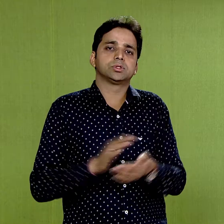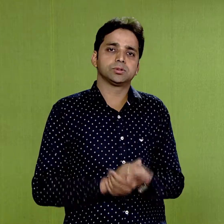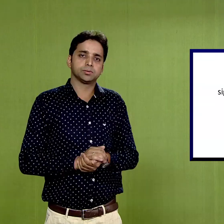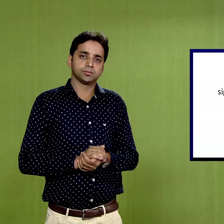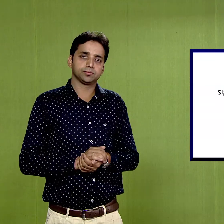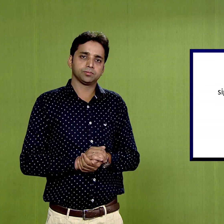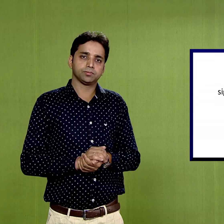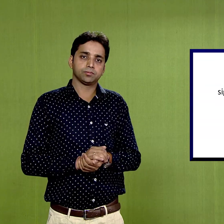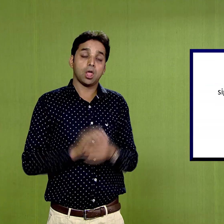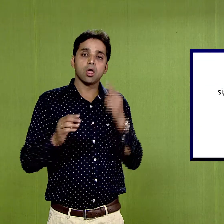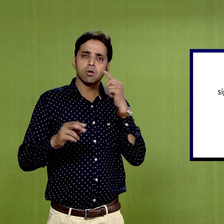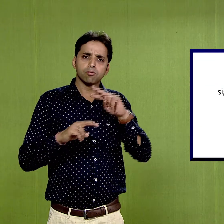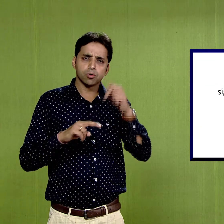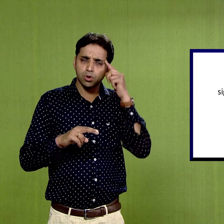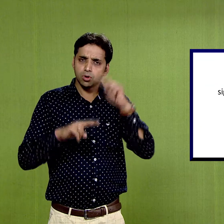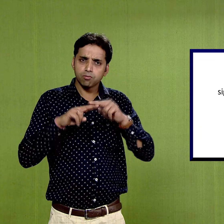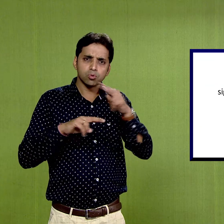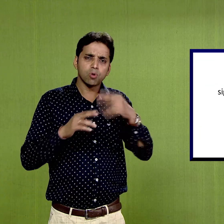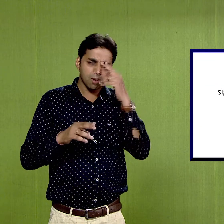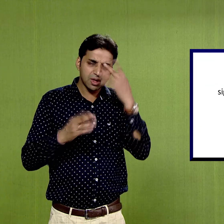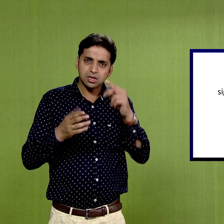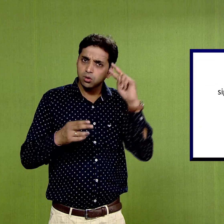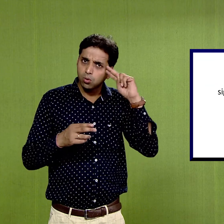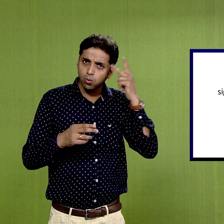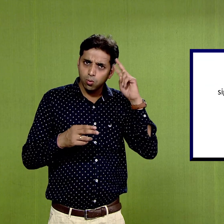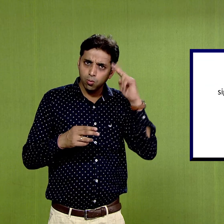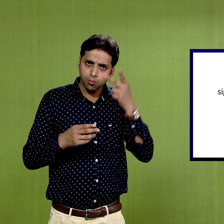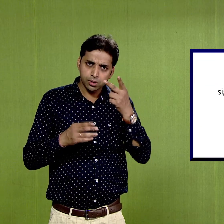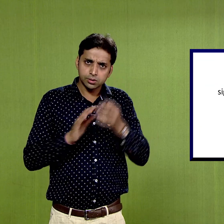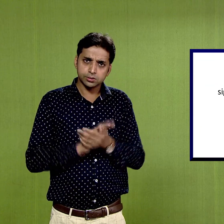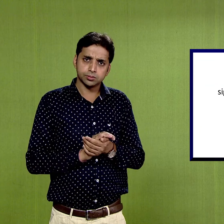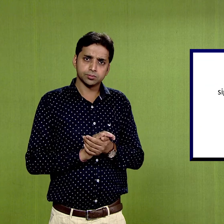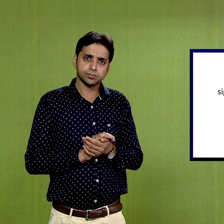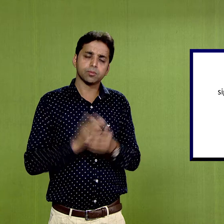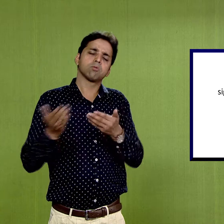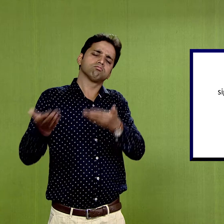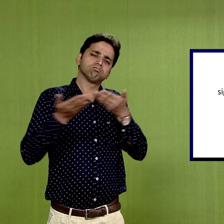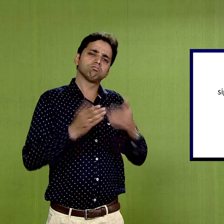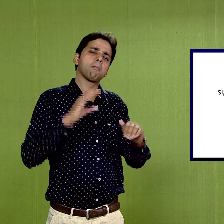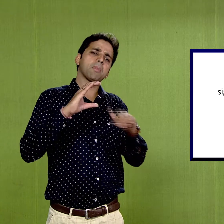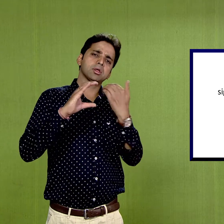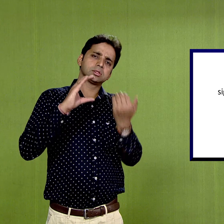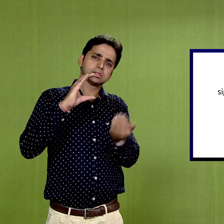If you have any queries, you may send us email